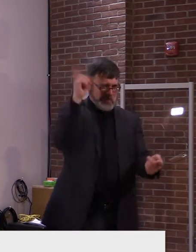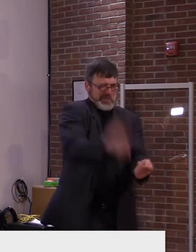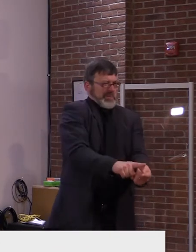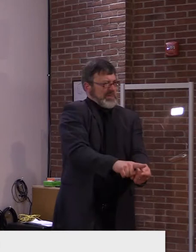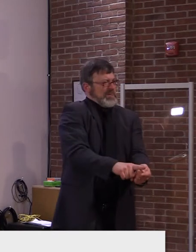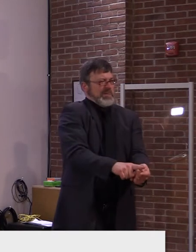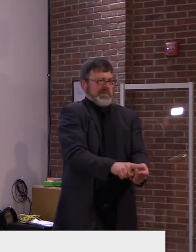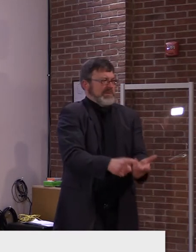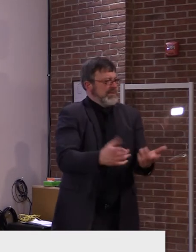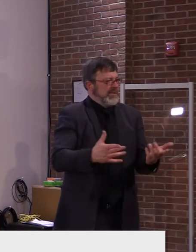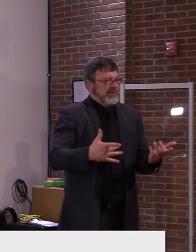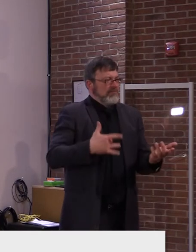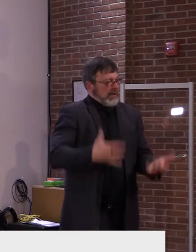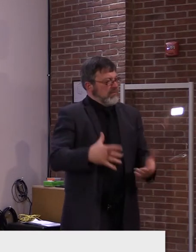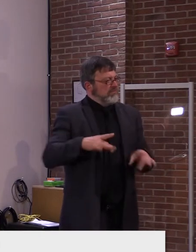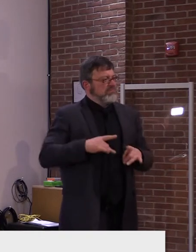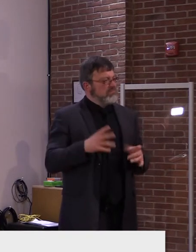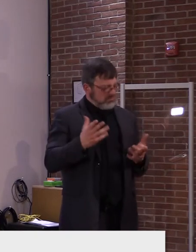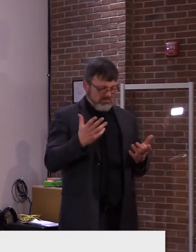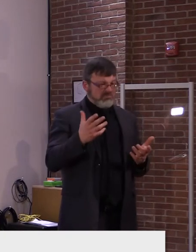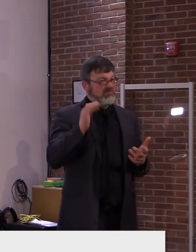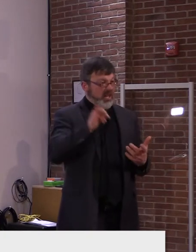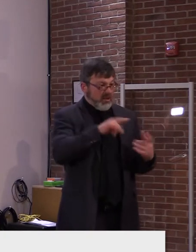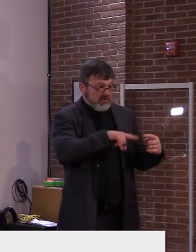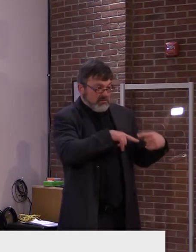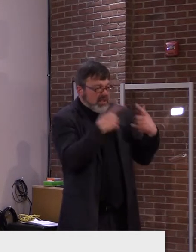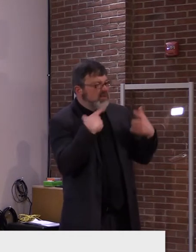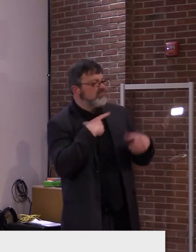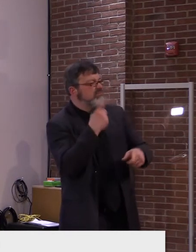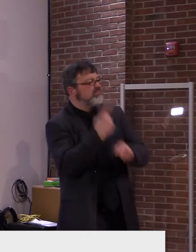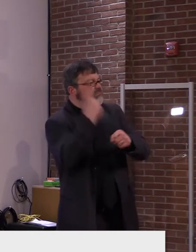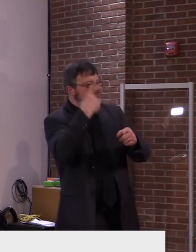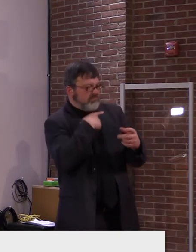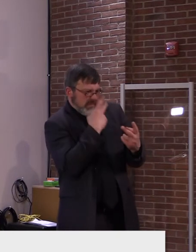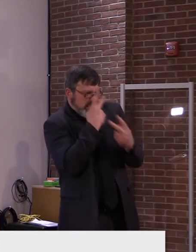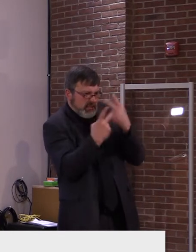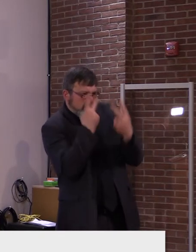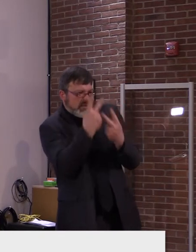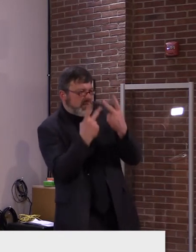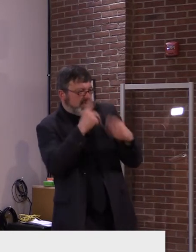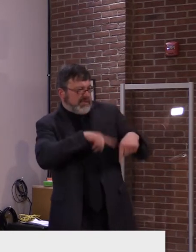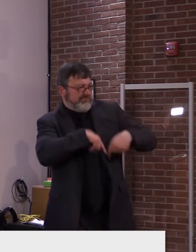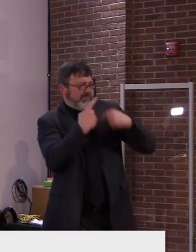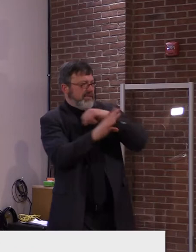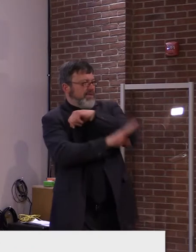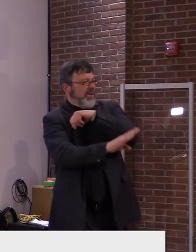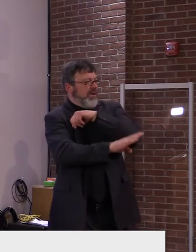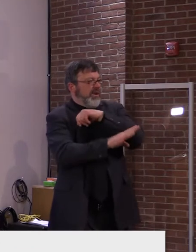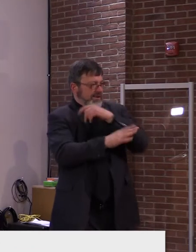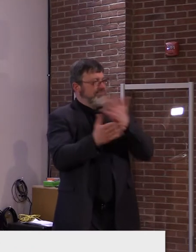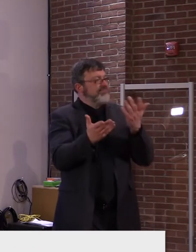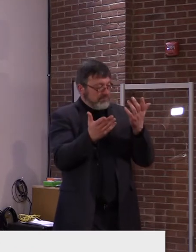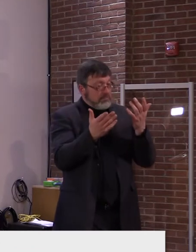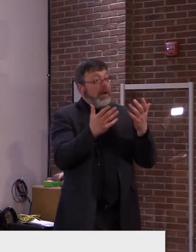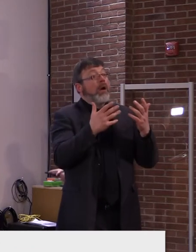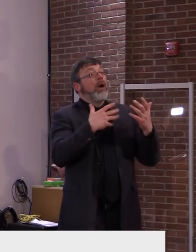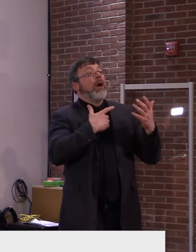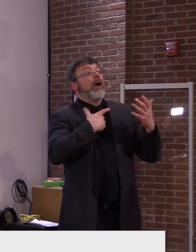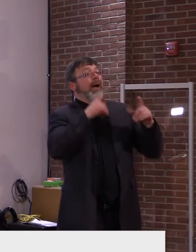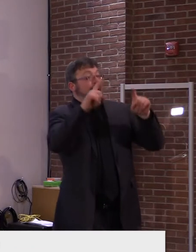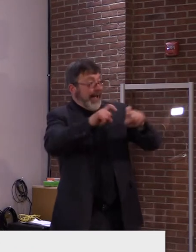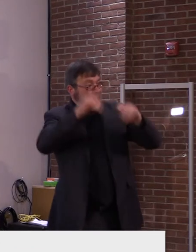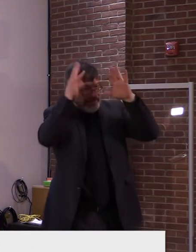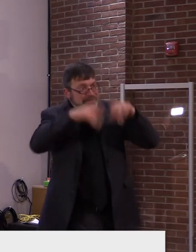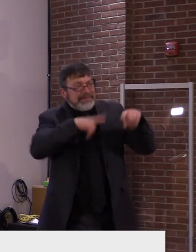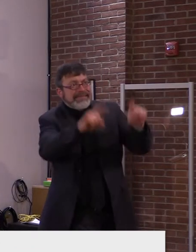uh, that what we're doing is working because we have a pretty substantial, um, testing and particularly surveillance testing on a weekly basis